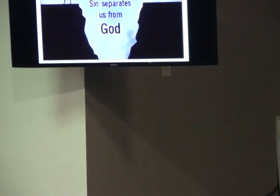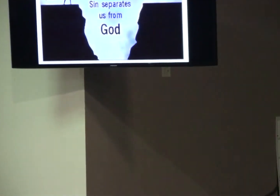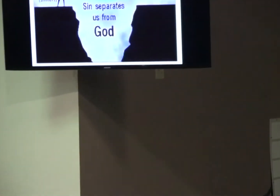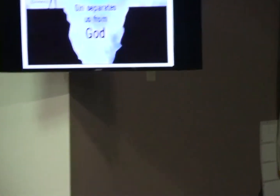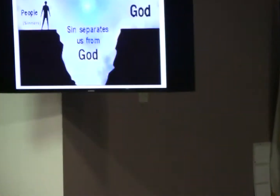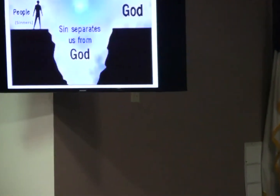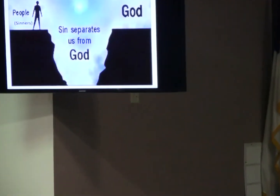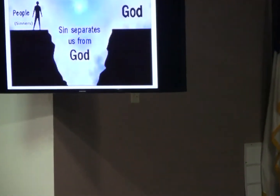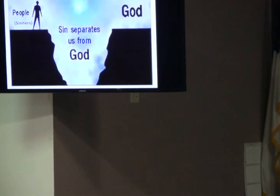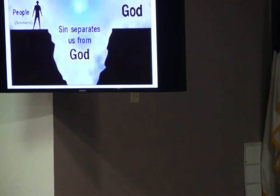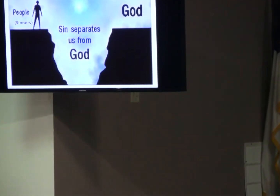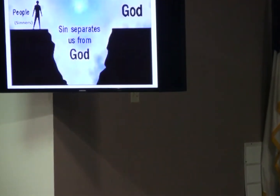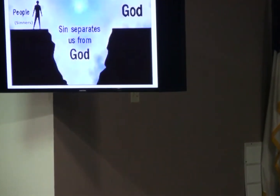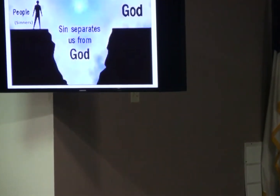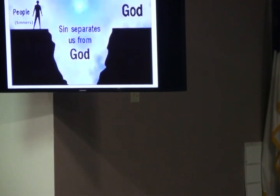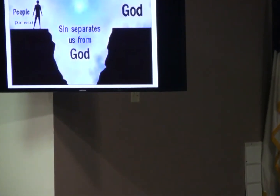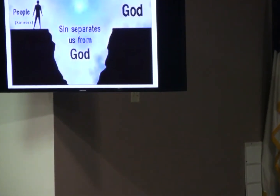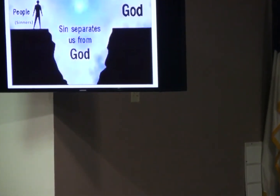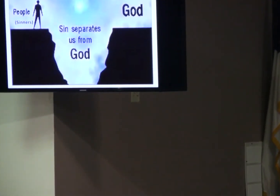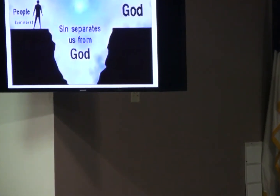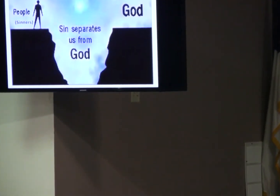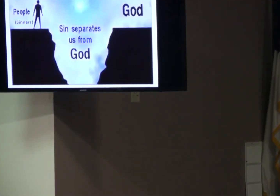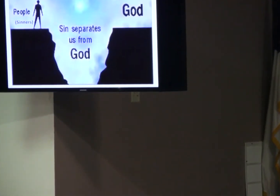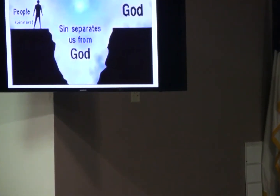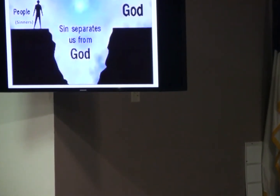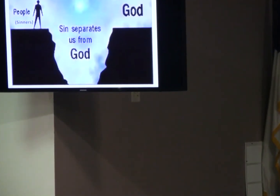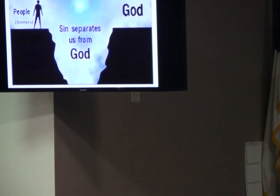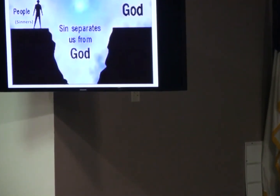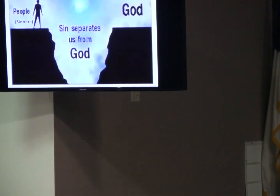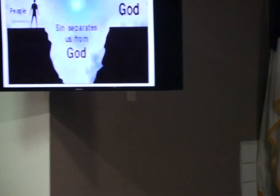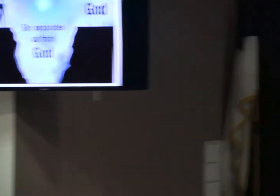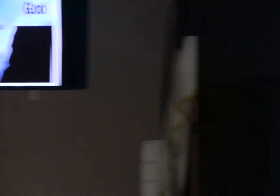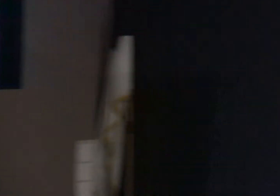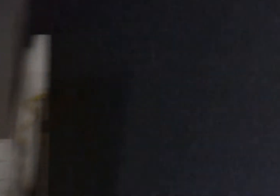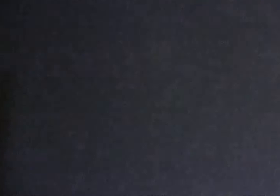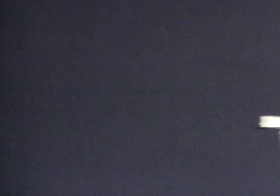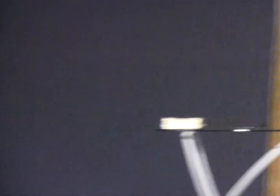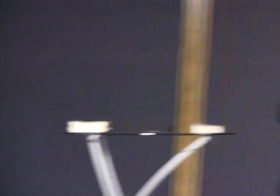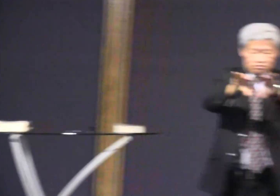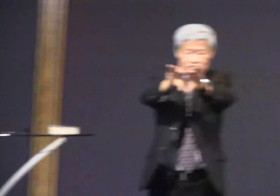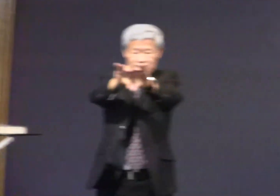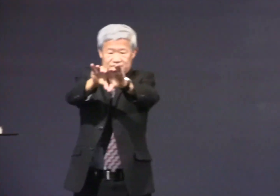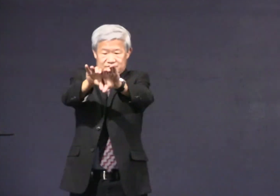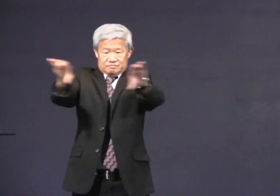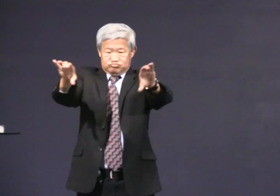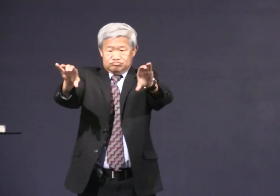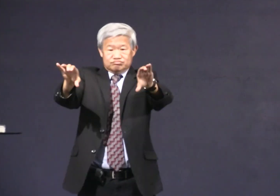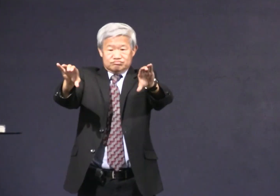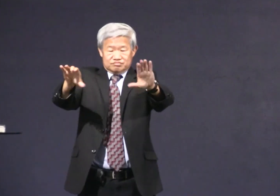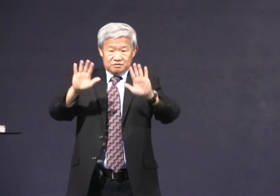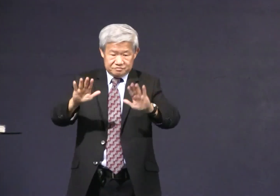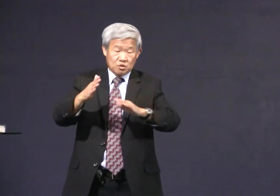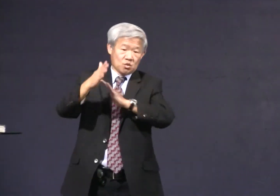You know, God on one side of the gulf, and people on the other side, separated by